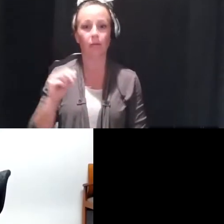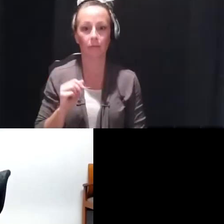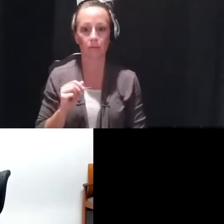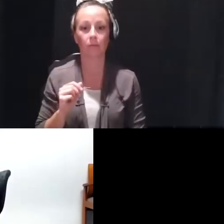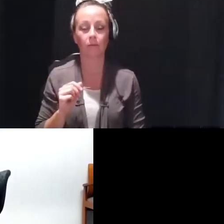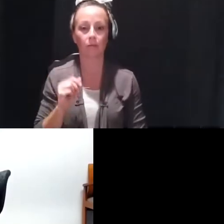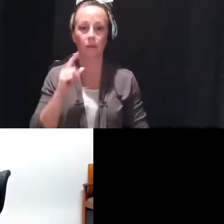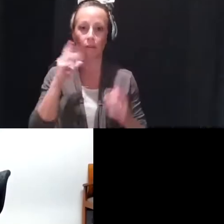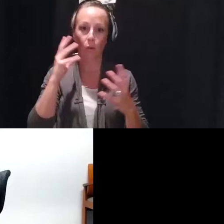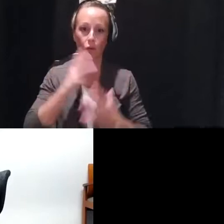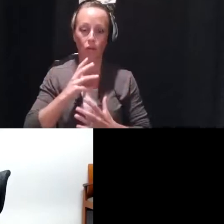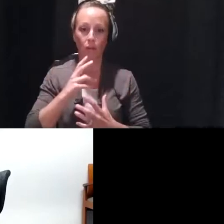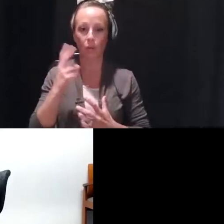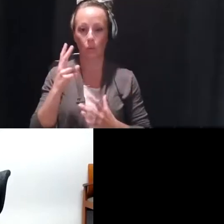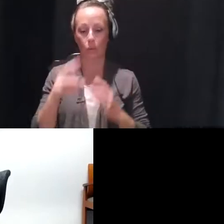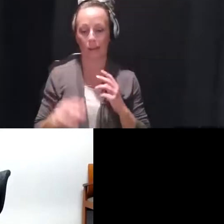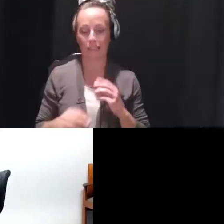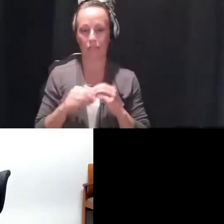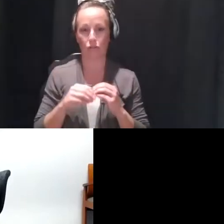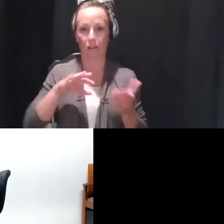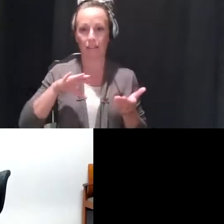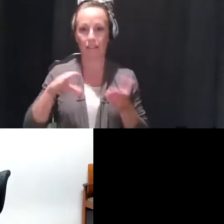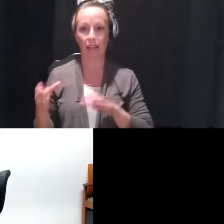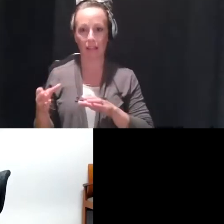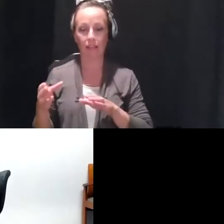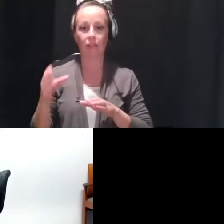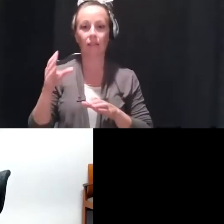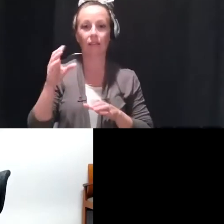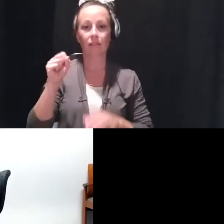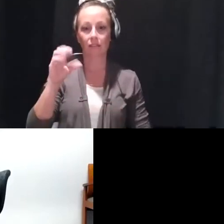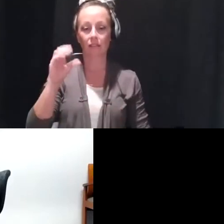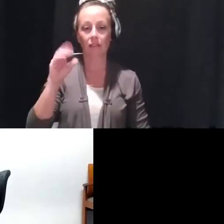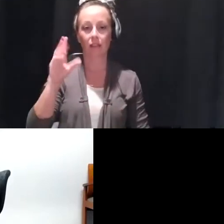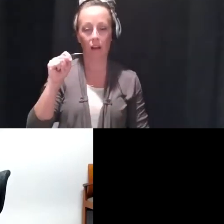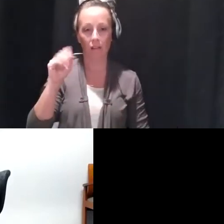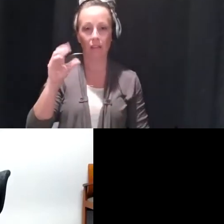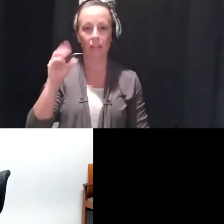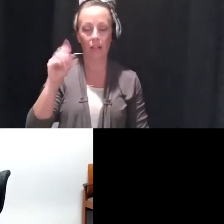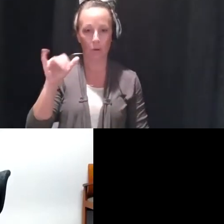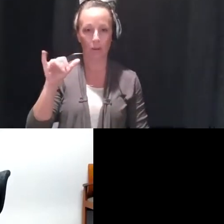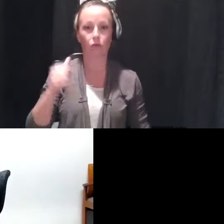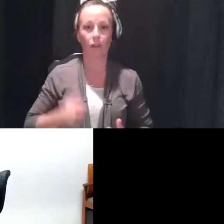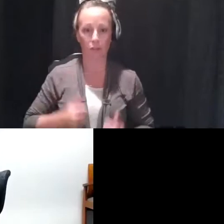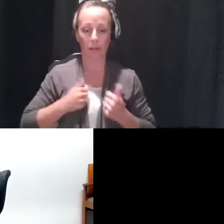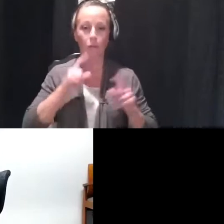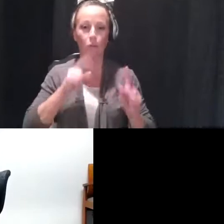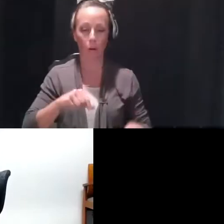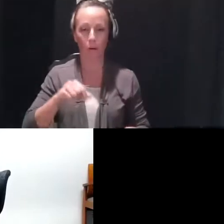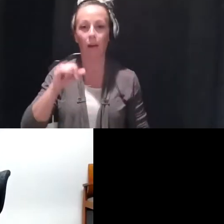unfortunately, two additional deaths of Scott County residents have been reported by the Iowa Department of Public Health.